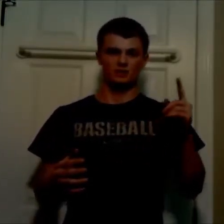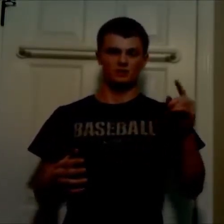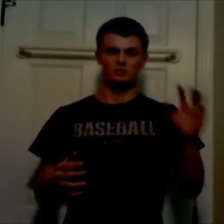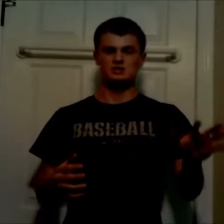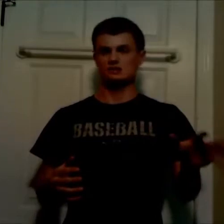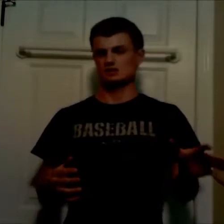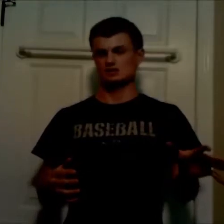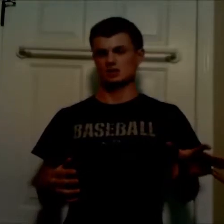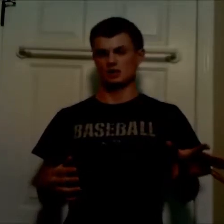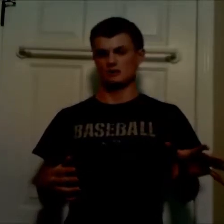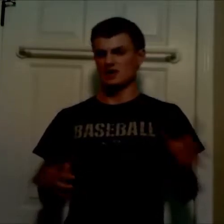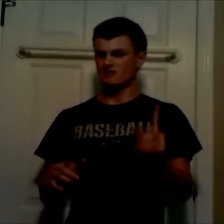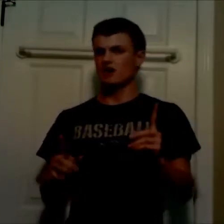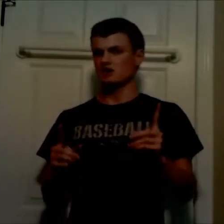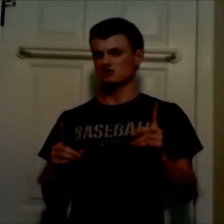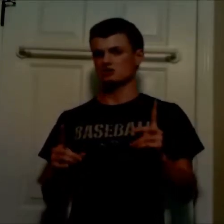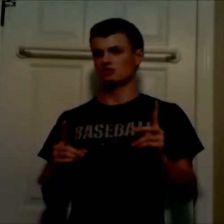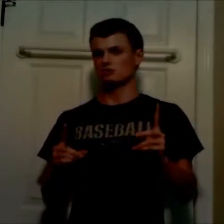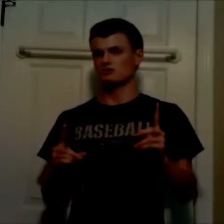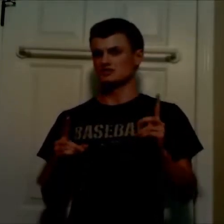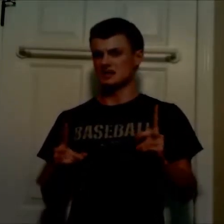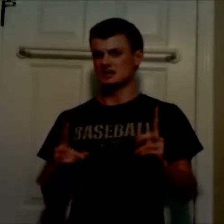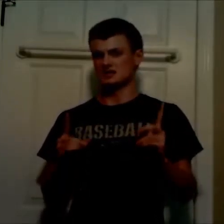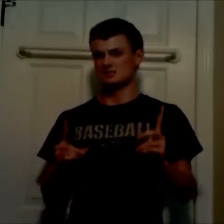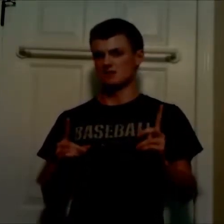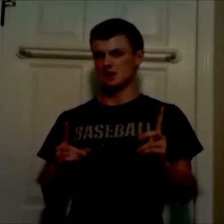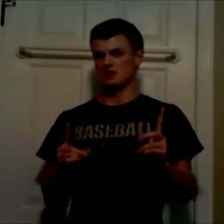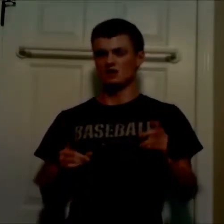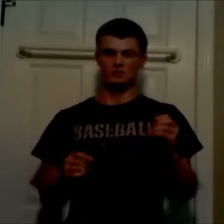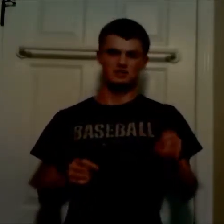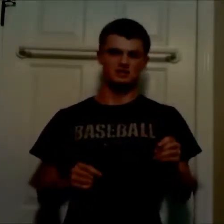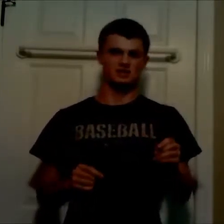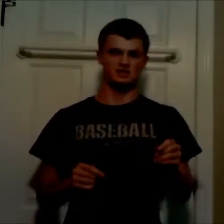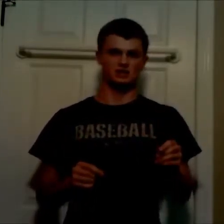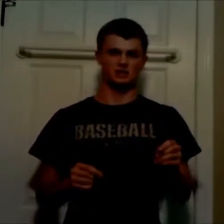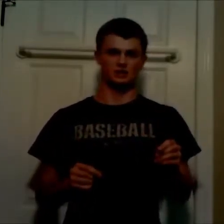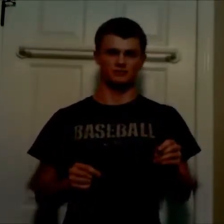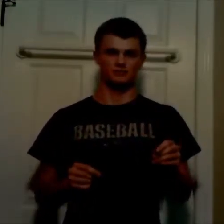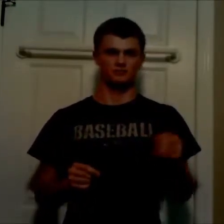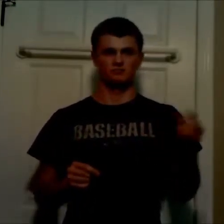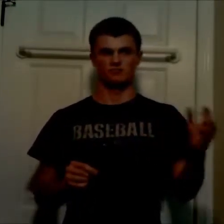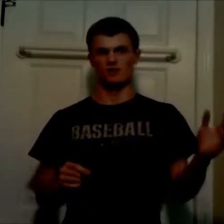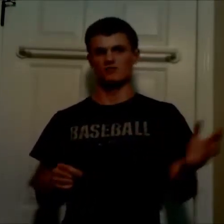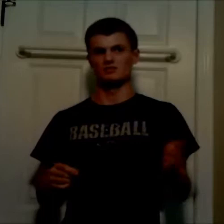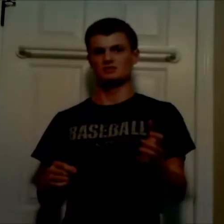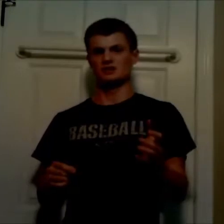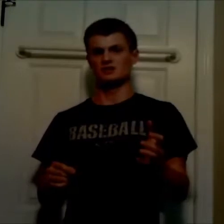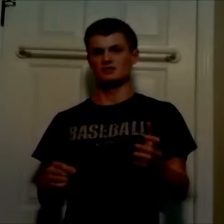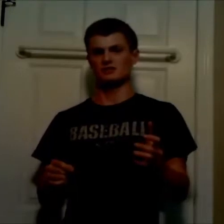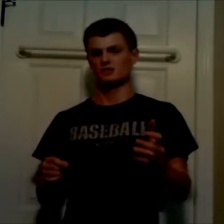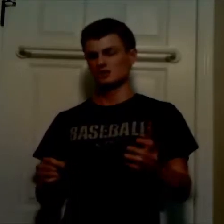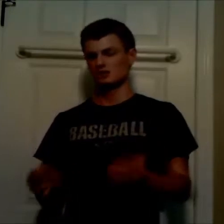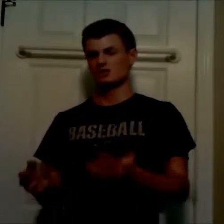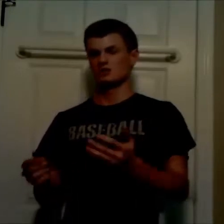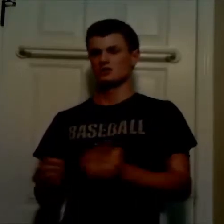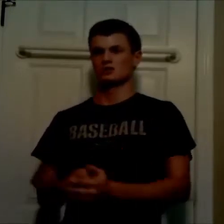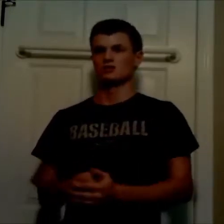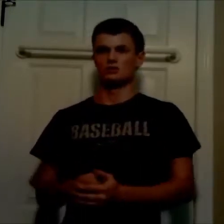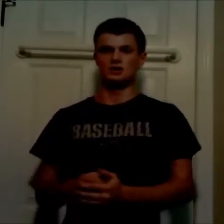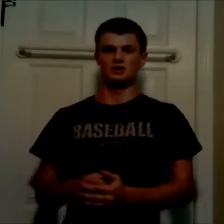We see The Last Jedi. If the Han Solo movie stays in May, we see The Last Jedi. Five months later, we